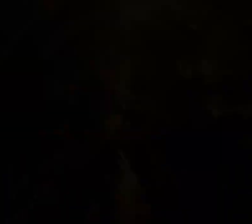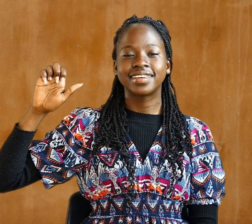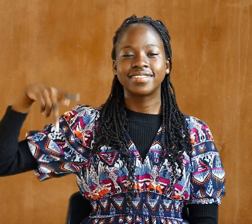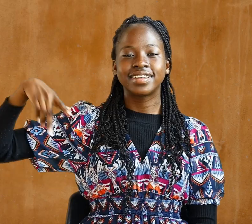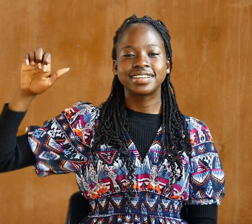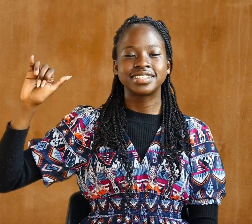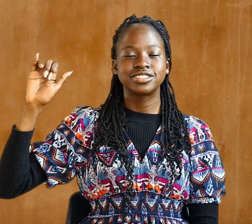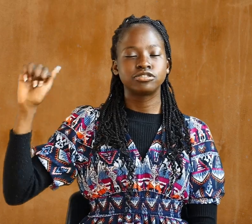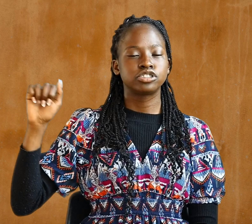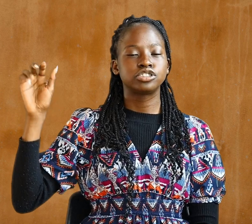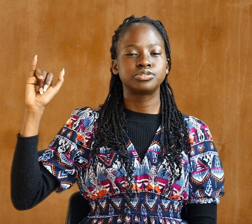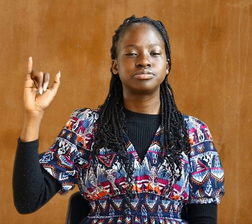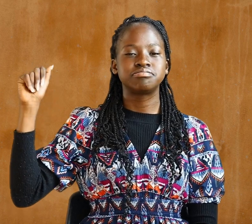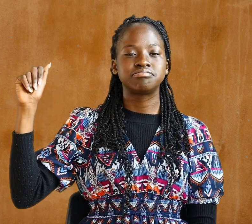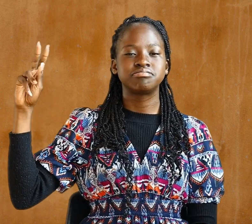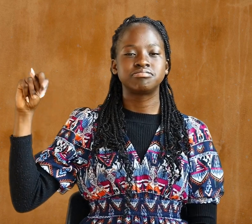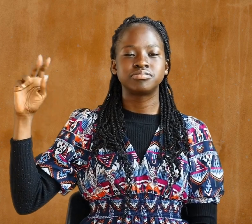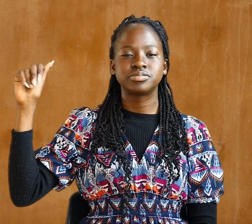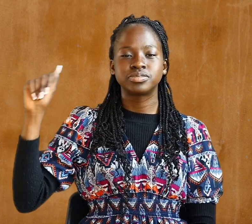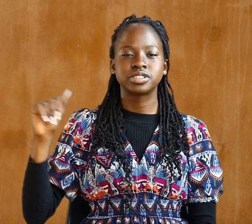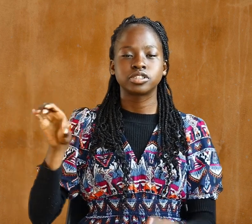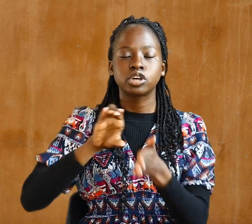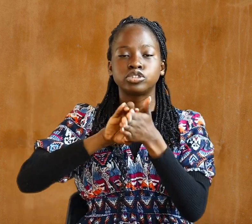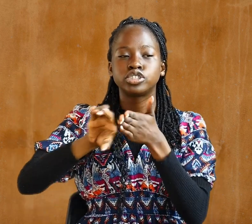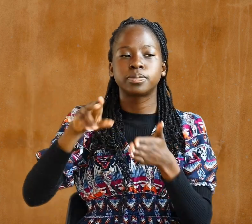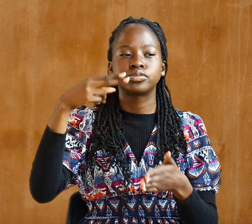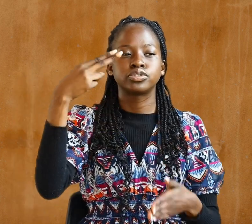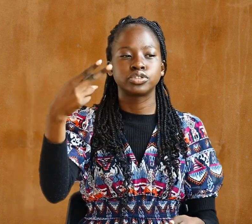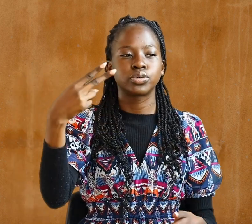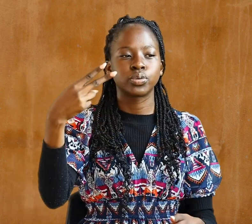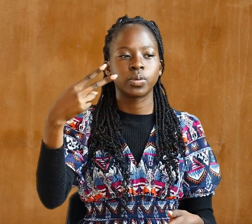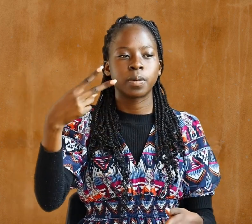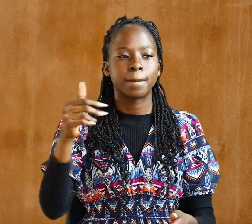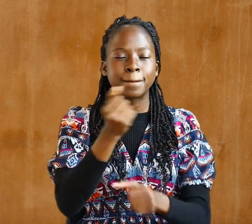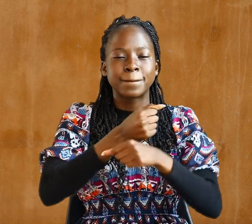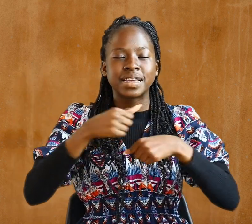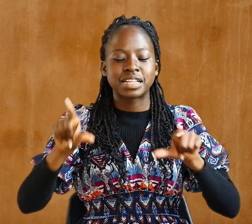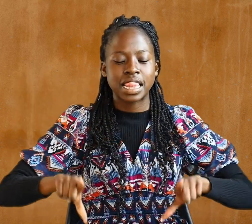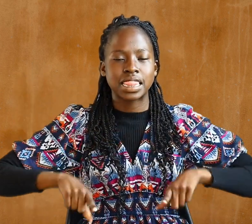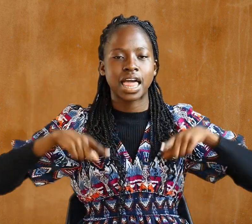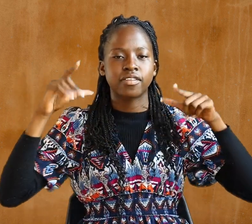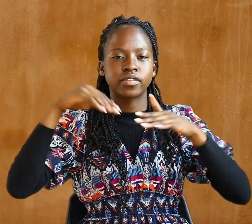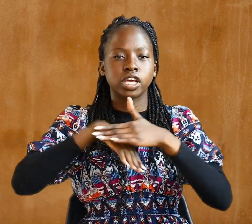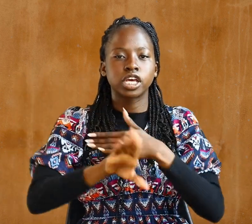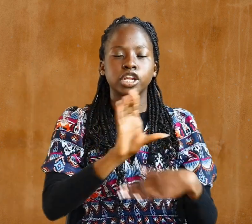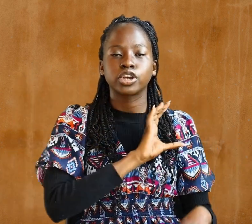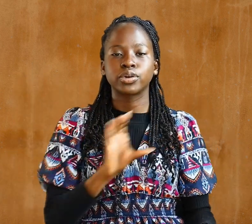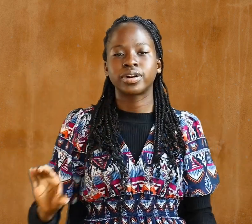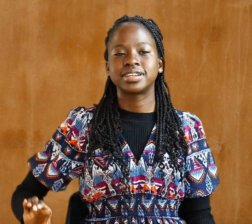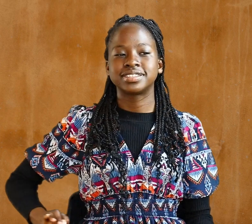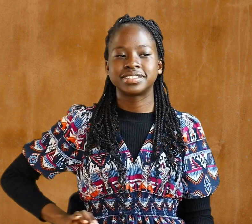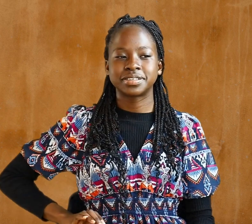Ephesians chapter 2 Made Alive in Christ